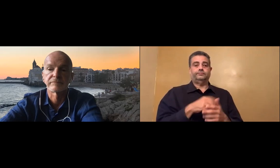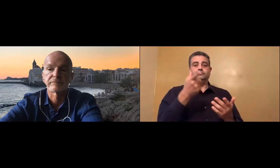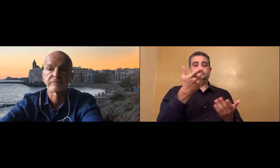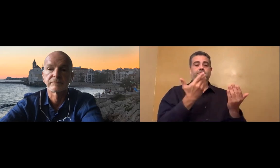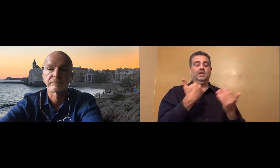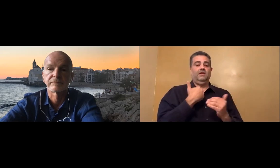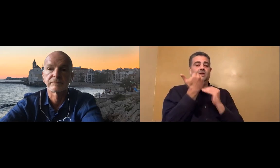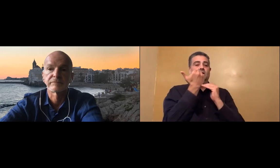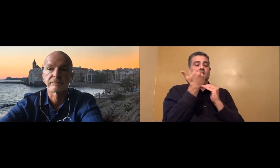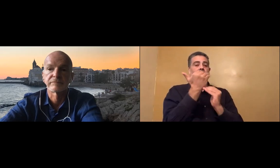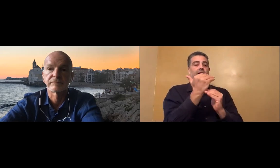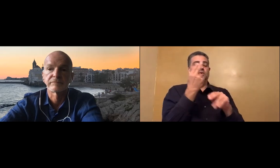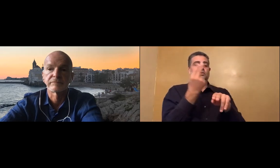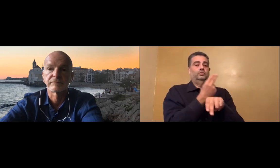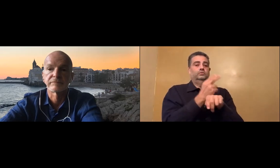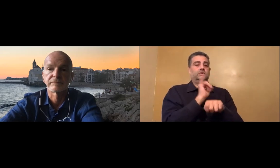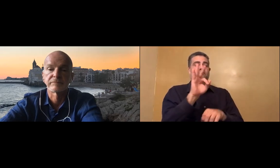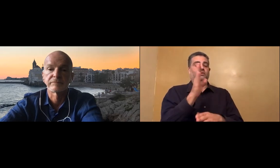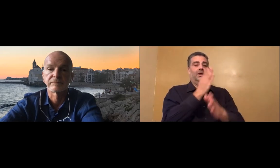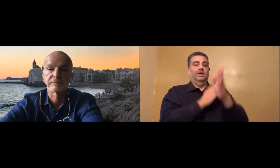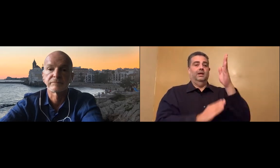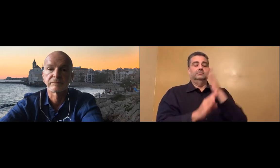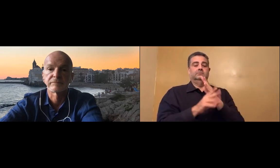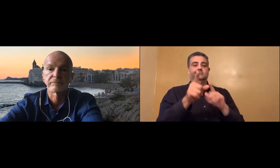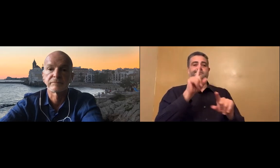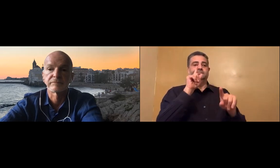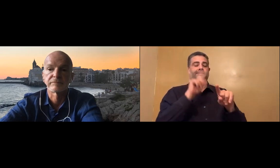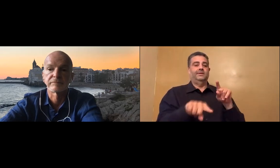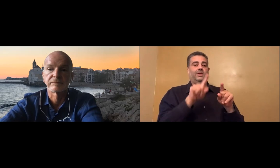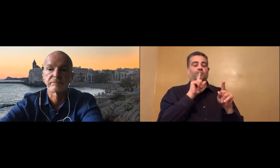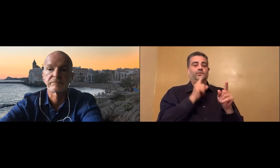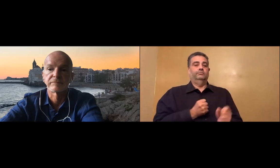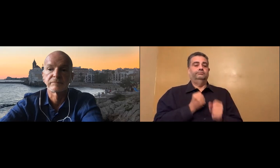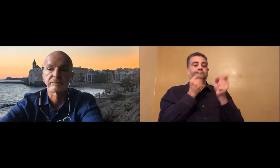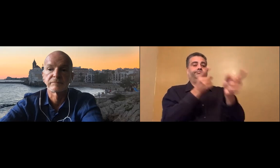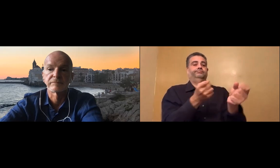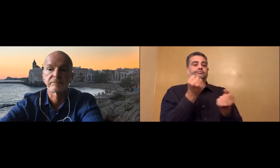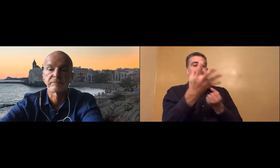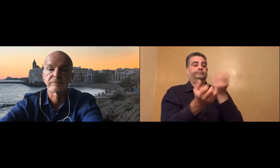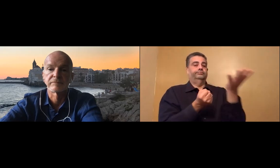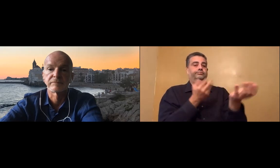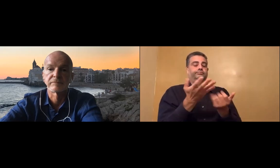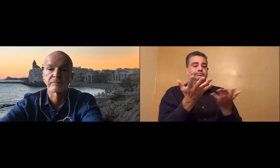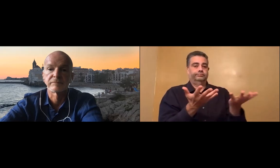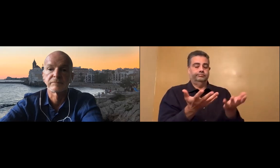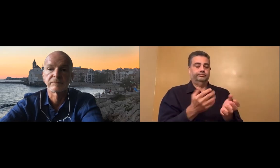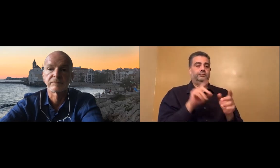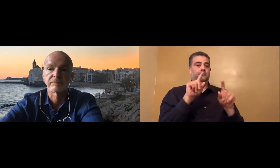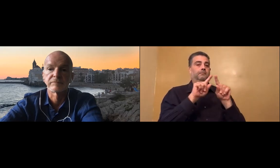who has cerebral palsy and they might have limited use of their hands.